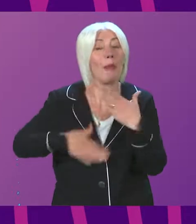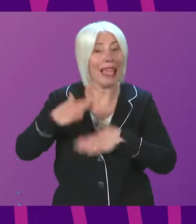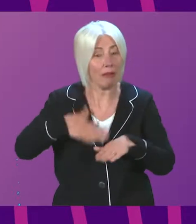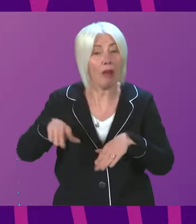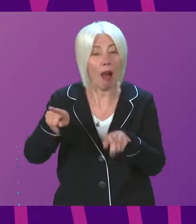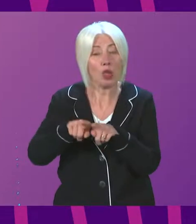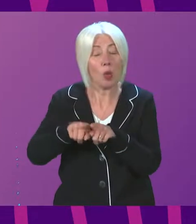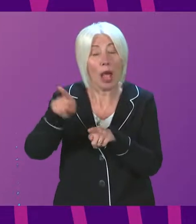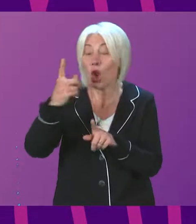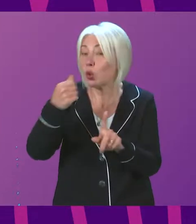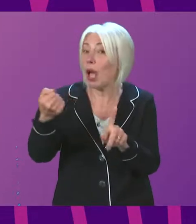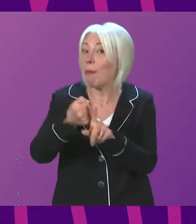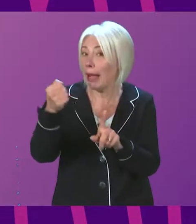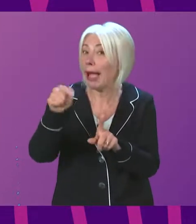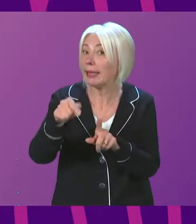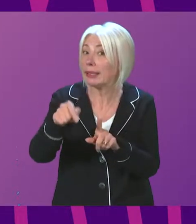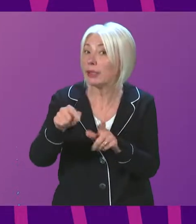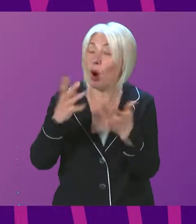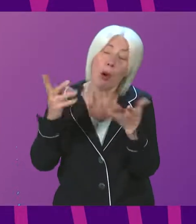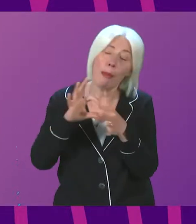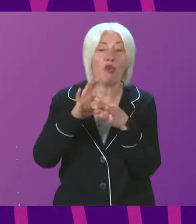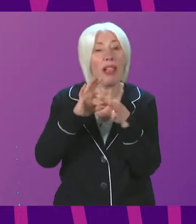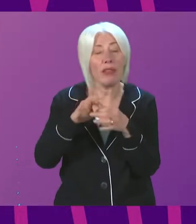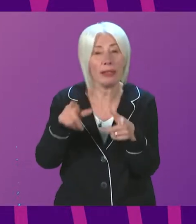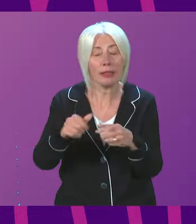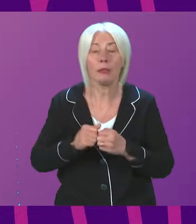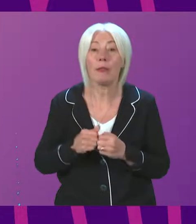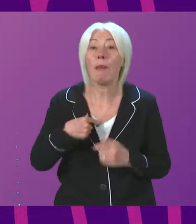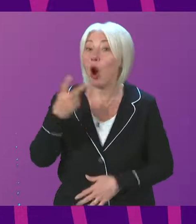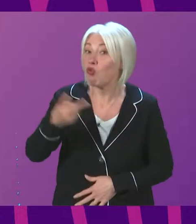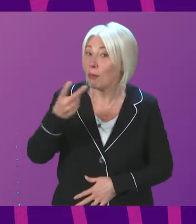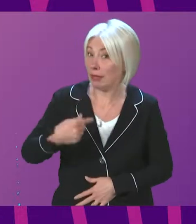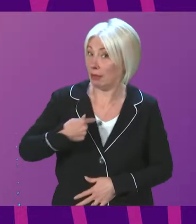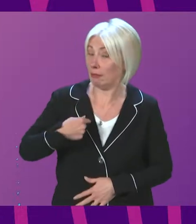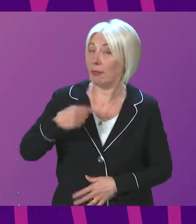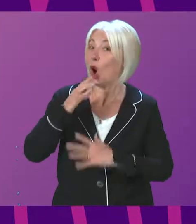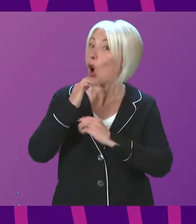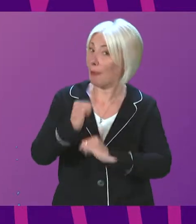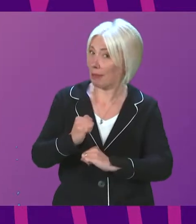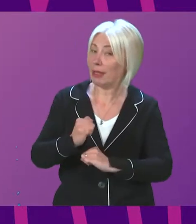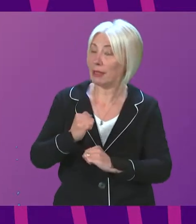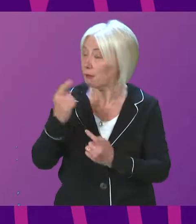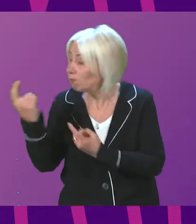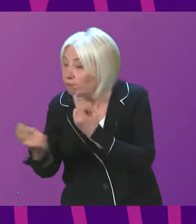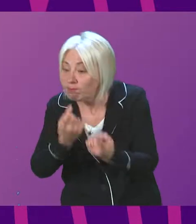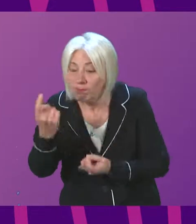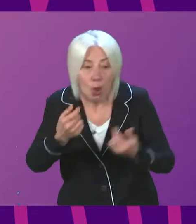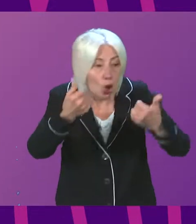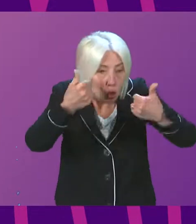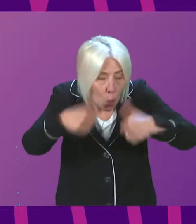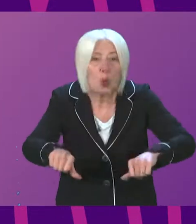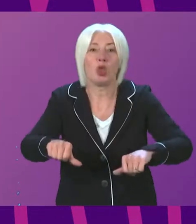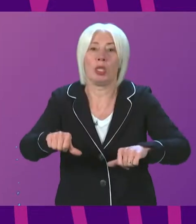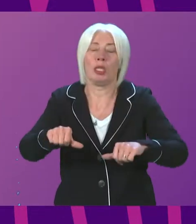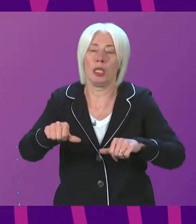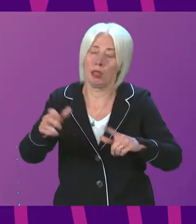have an impact or a relevance here. Let me just repeat my commitment to find solutions here and to